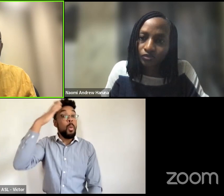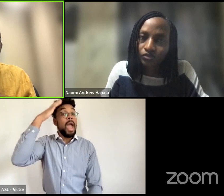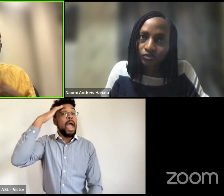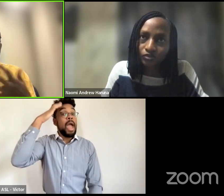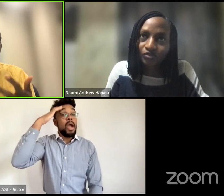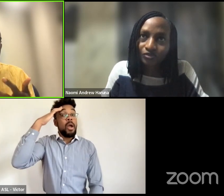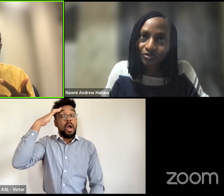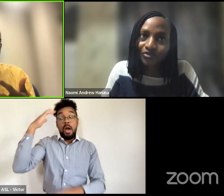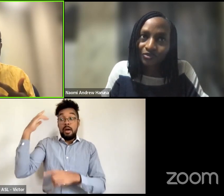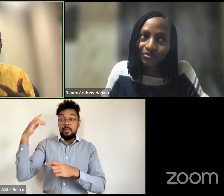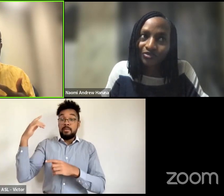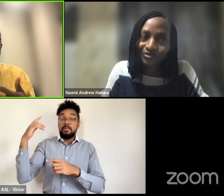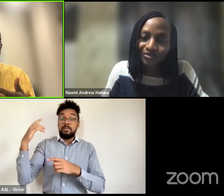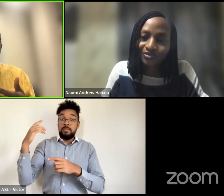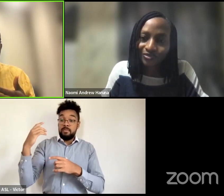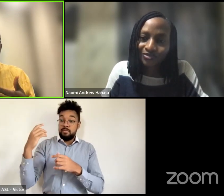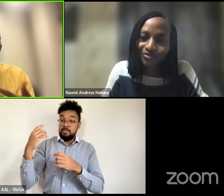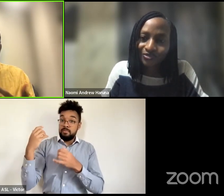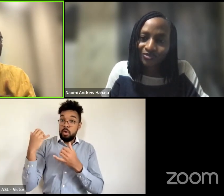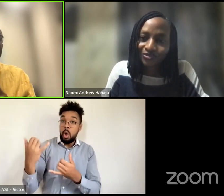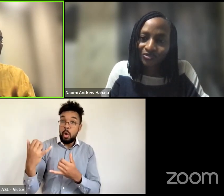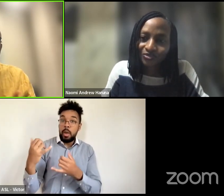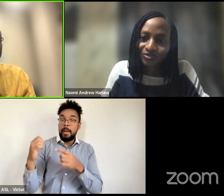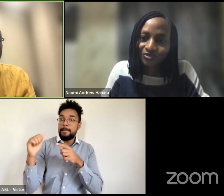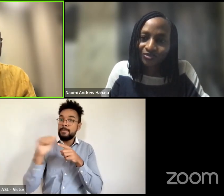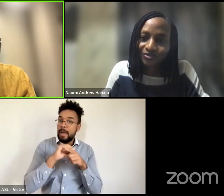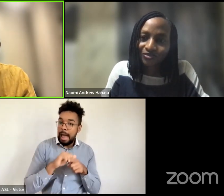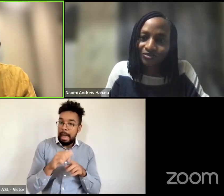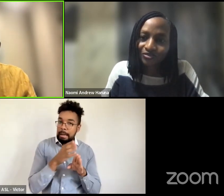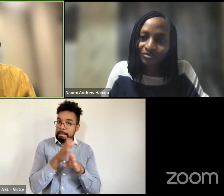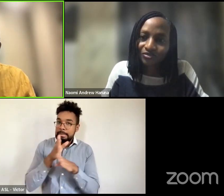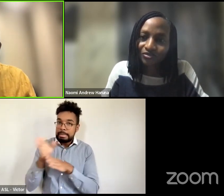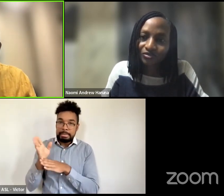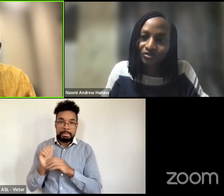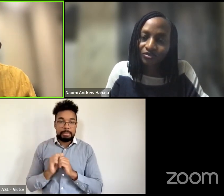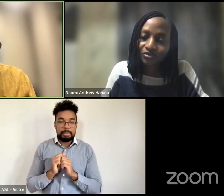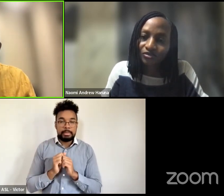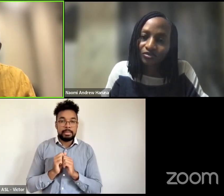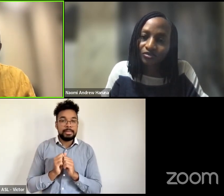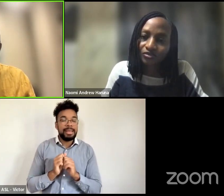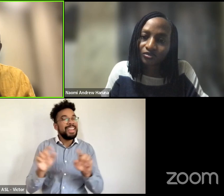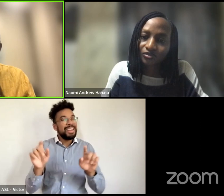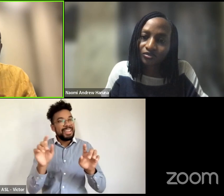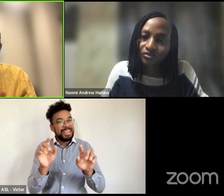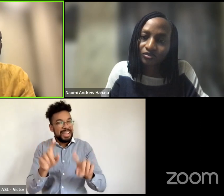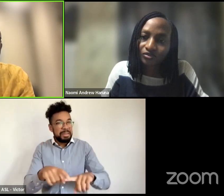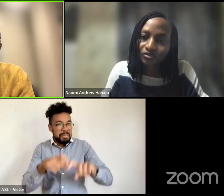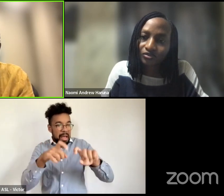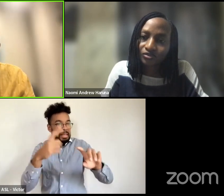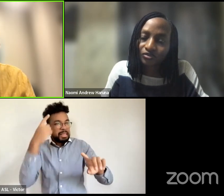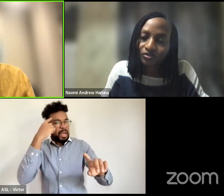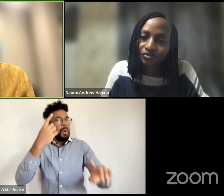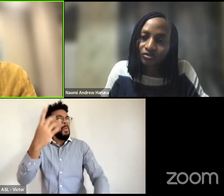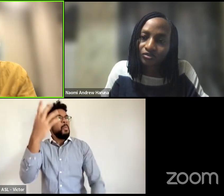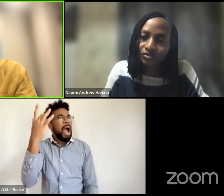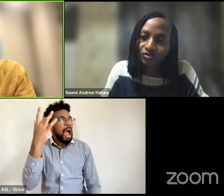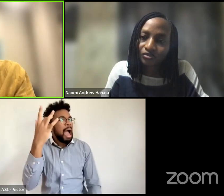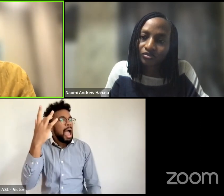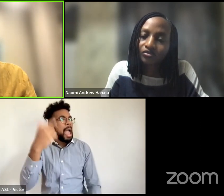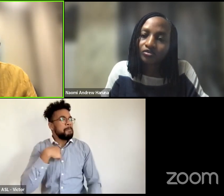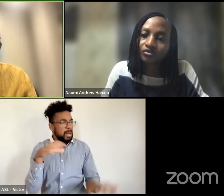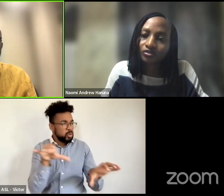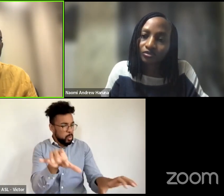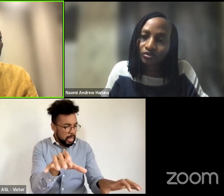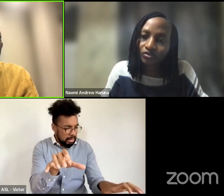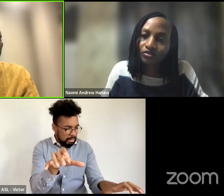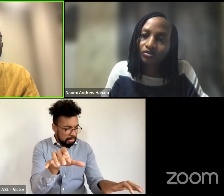but also to ask ourselves why are we doing things the way we're doing them um who passed this down to us why was